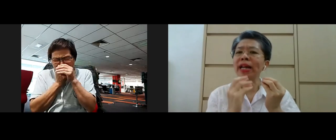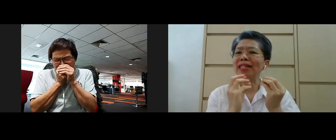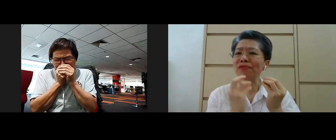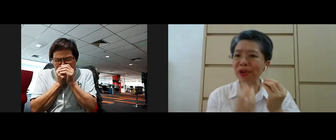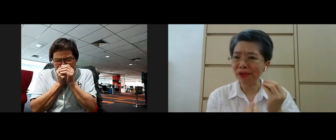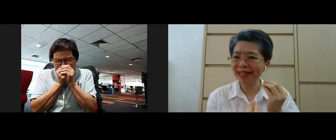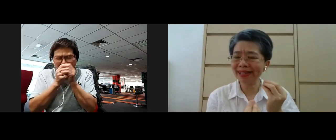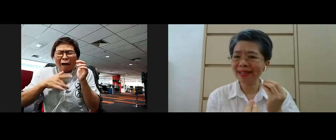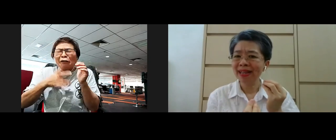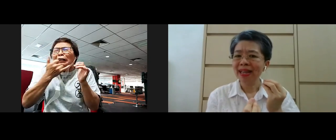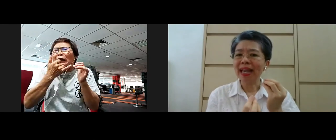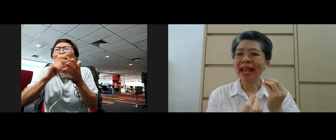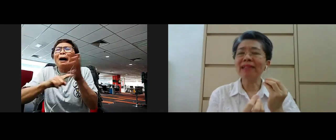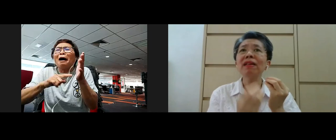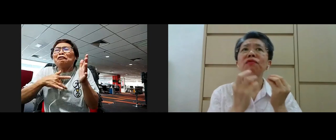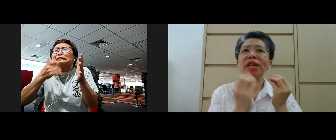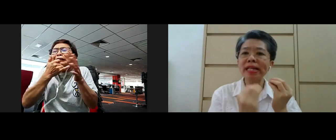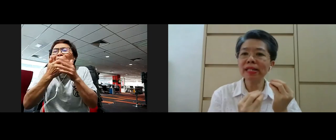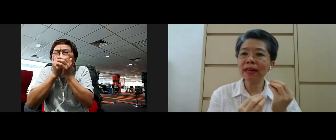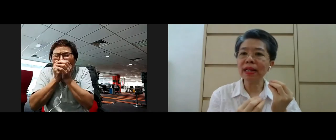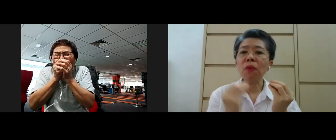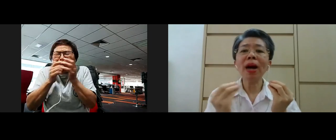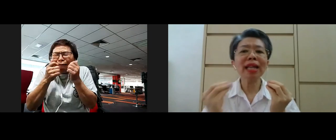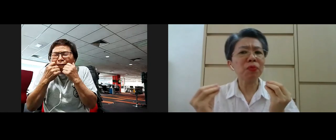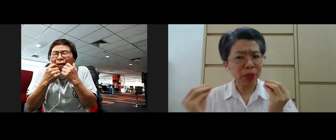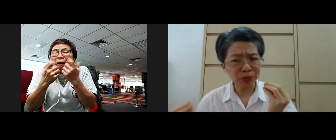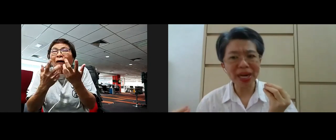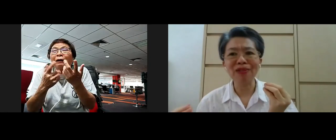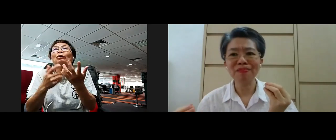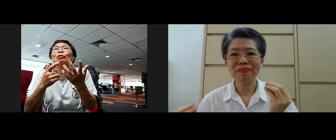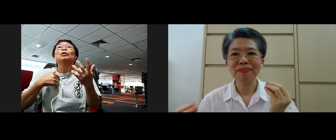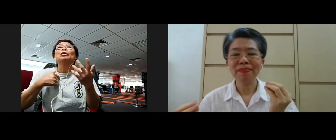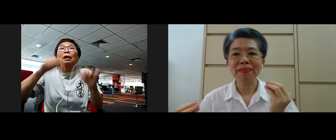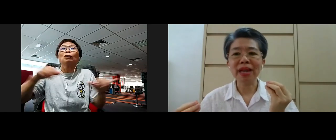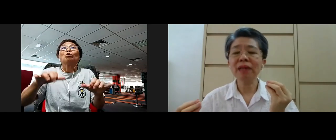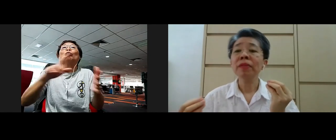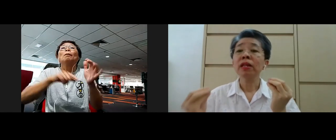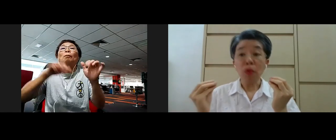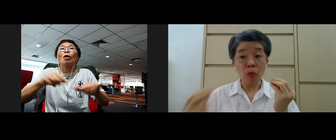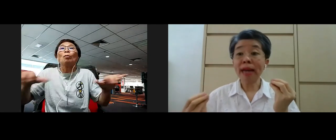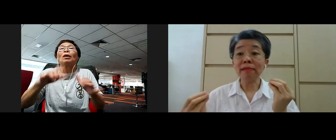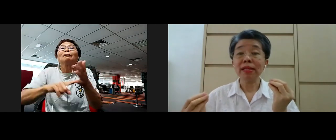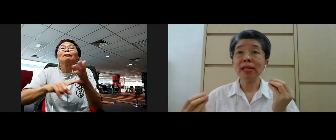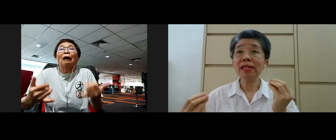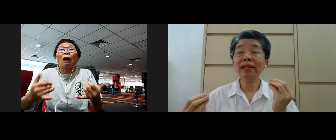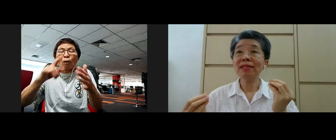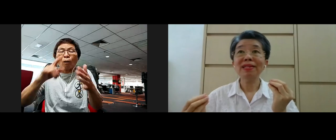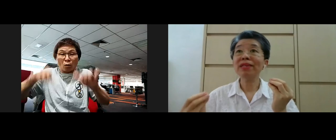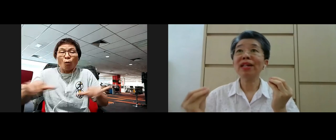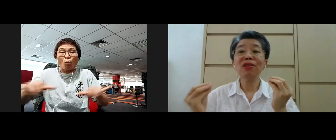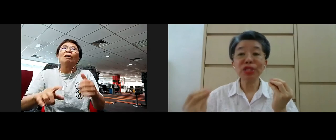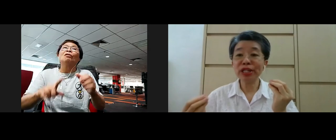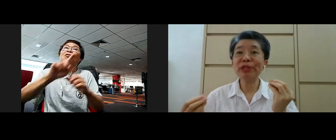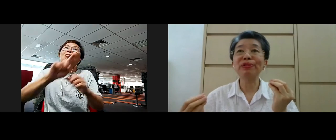guilt what are the regrets and realistically what can we do now yeah one is that